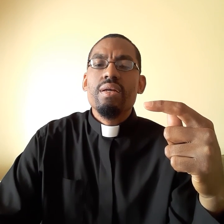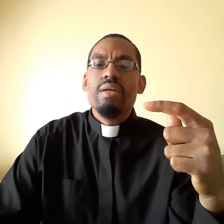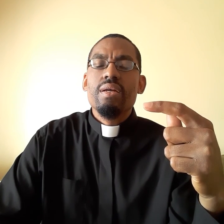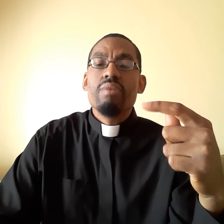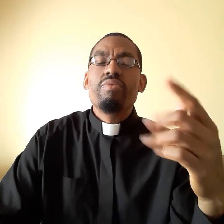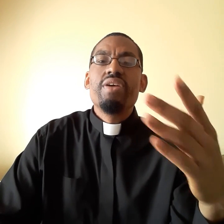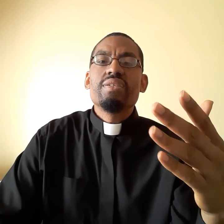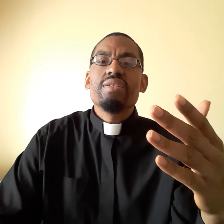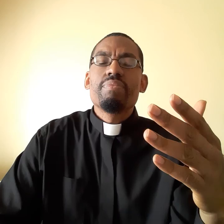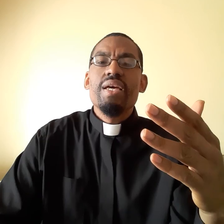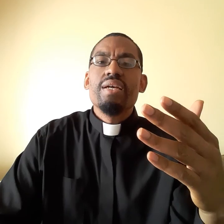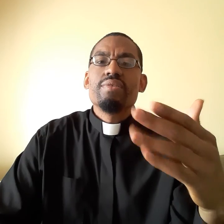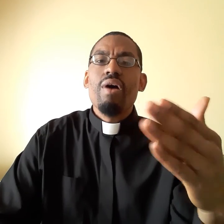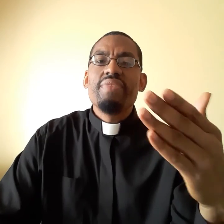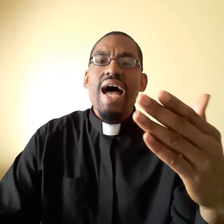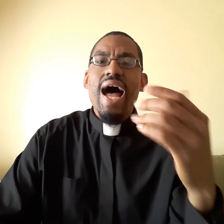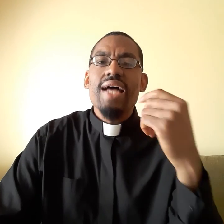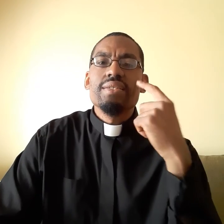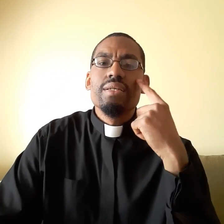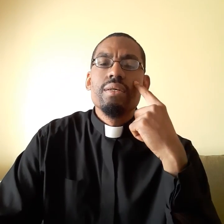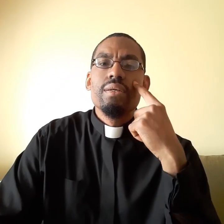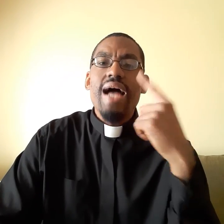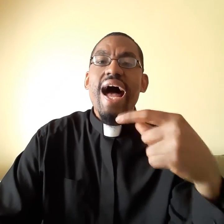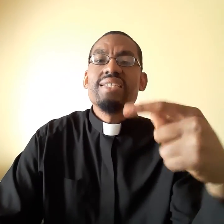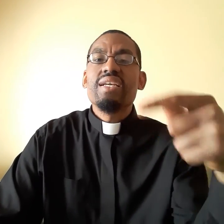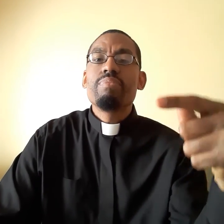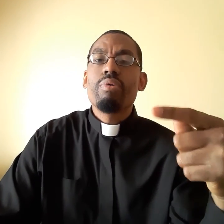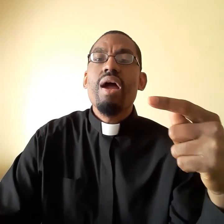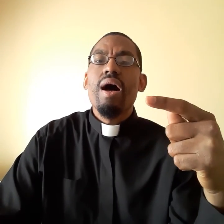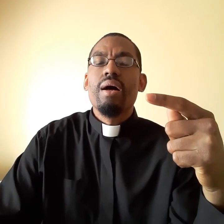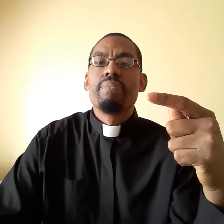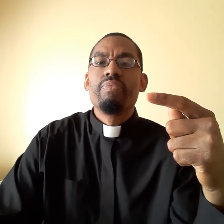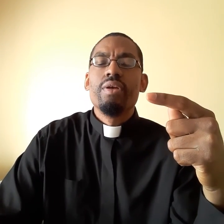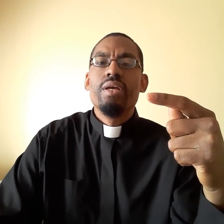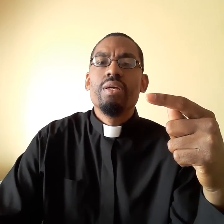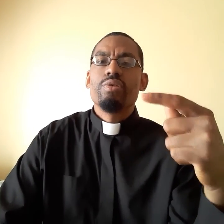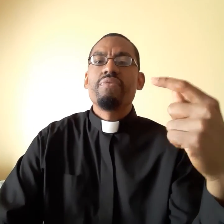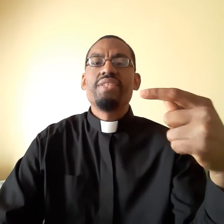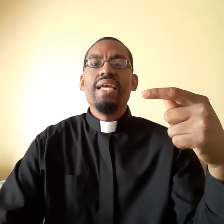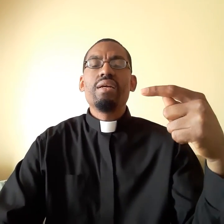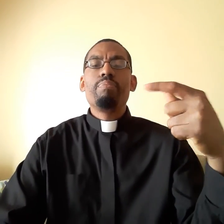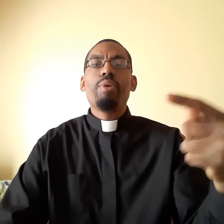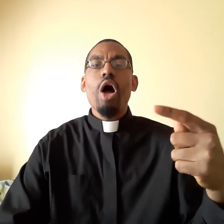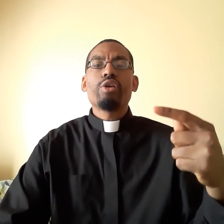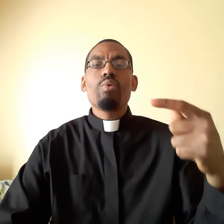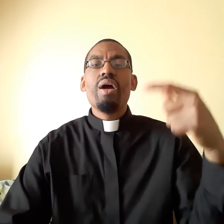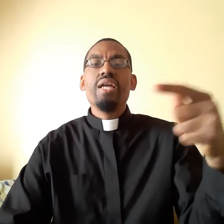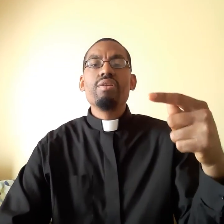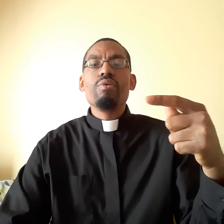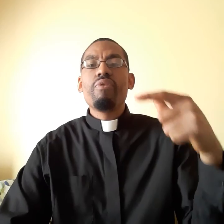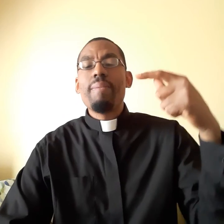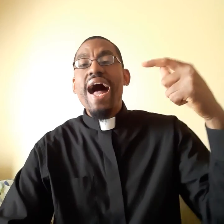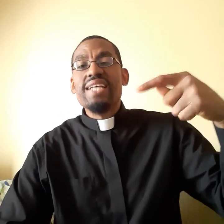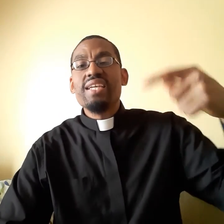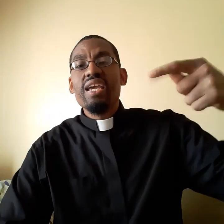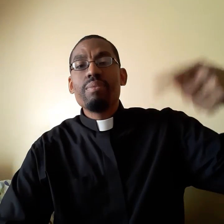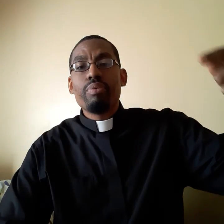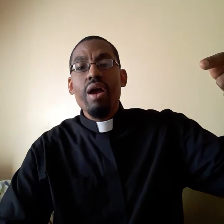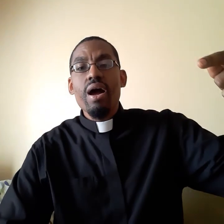it reveals to us some things you have to ask ask in prayer so if Satan could block you or hinder you from asking in prayer